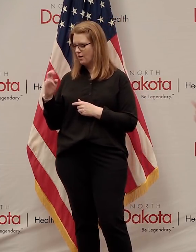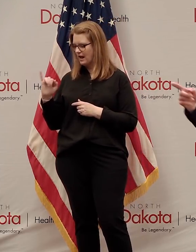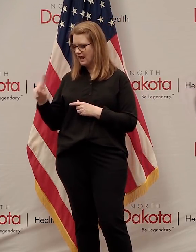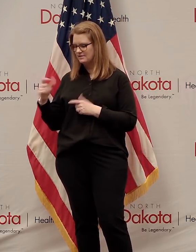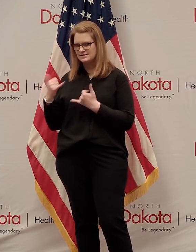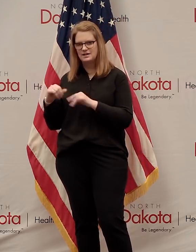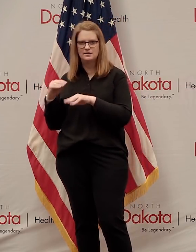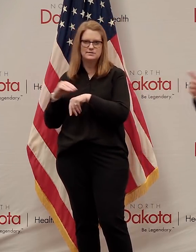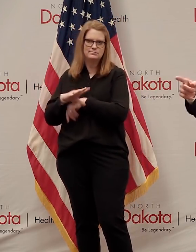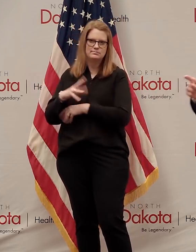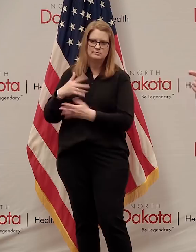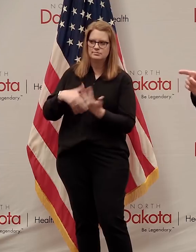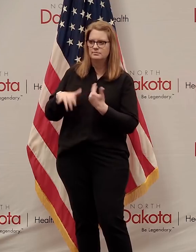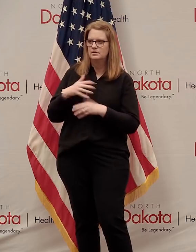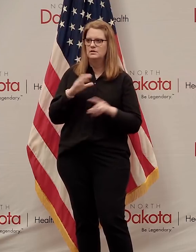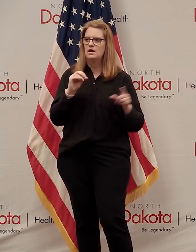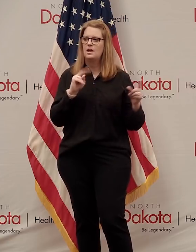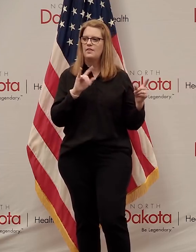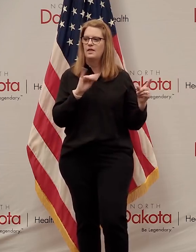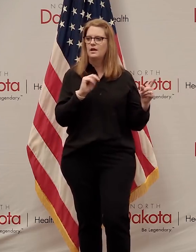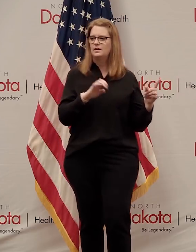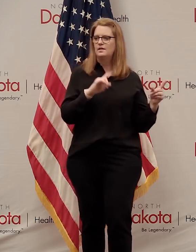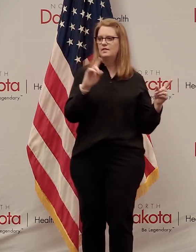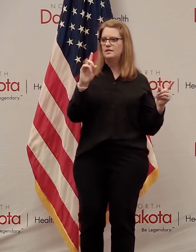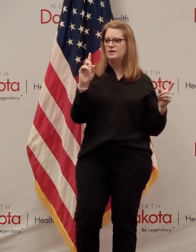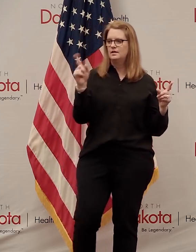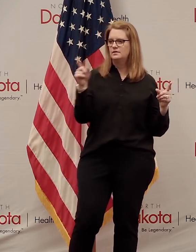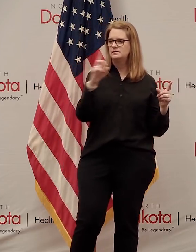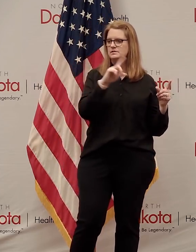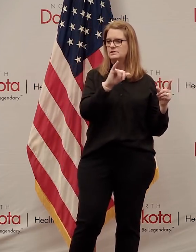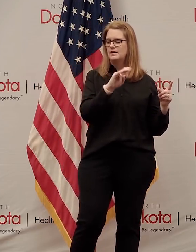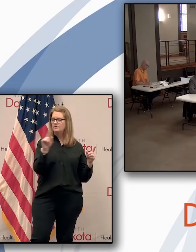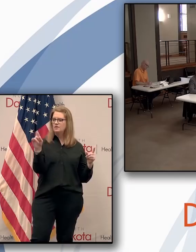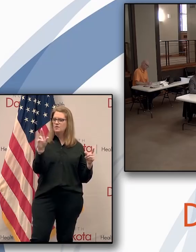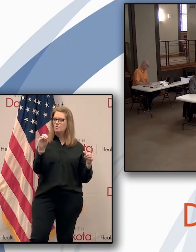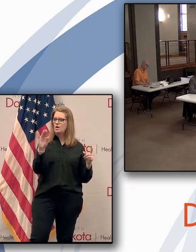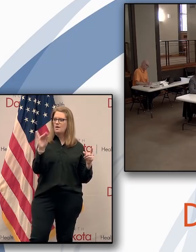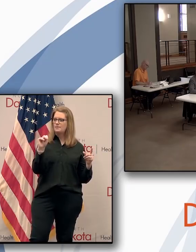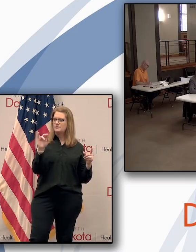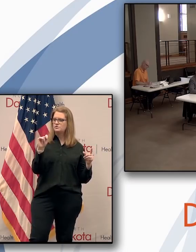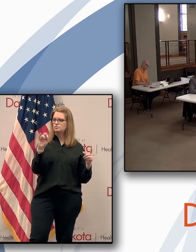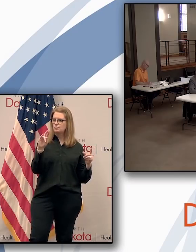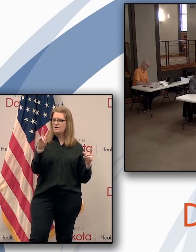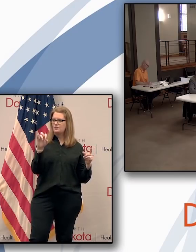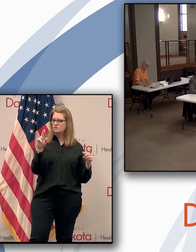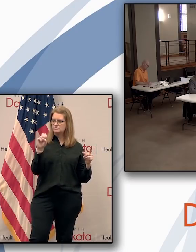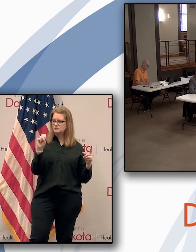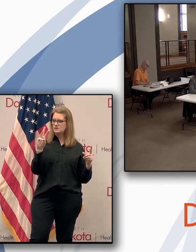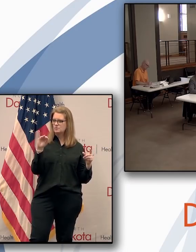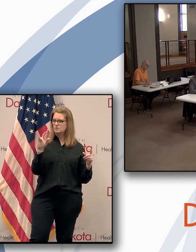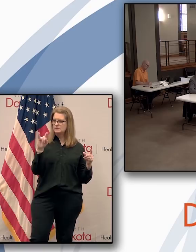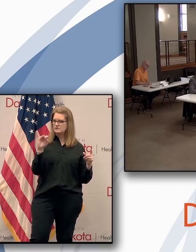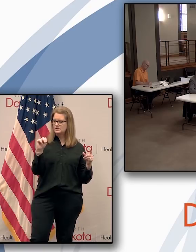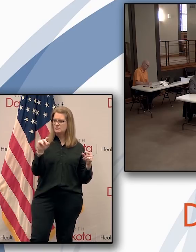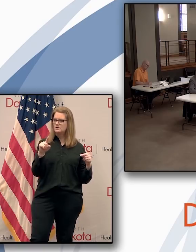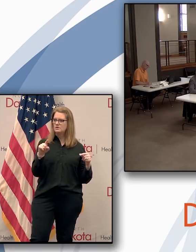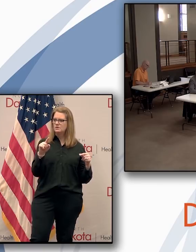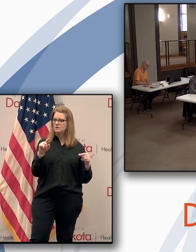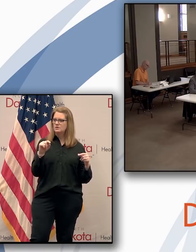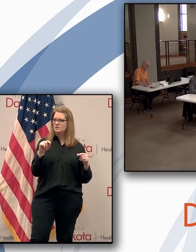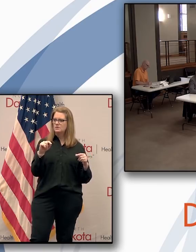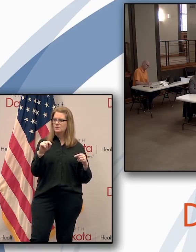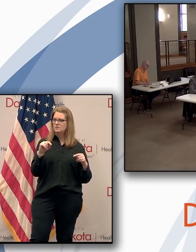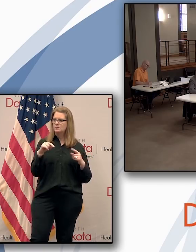Okay, online and then to Dave, is that okay? Robin Travers, 660 KEYZ in Williston. Are you aware of the